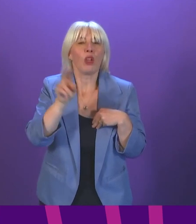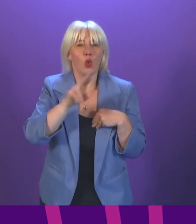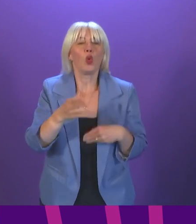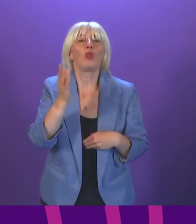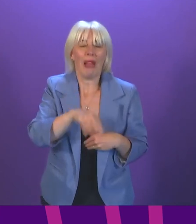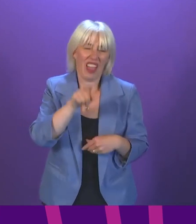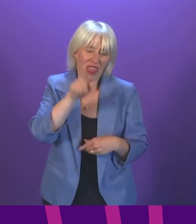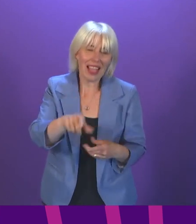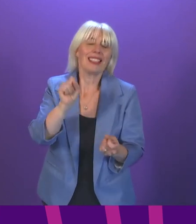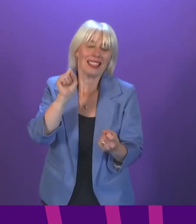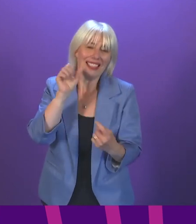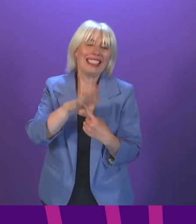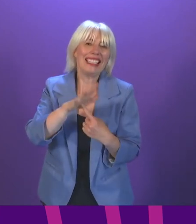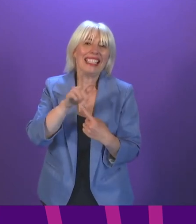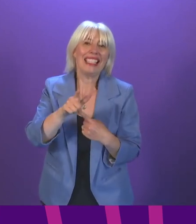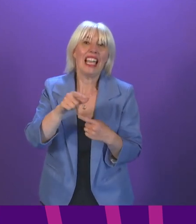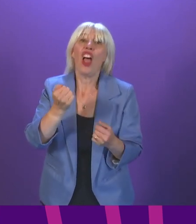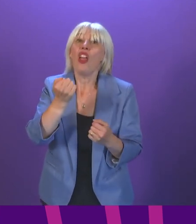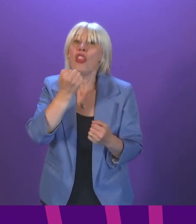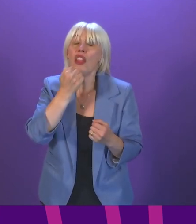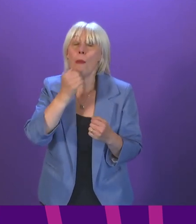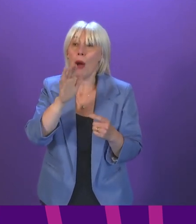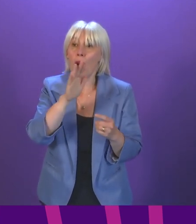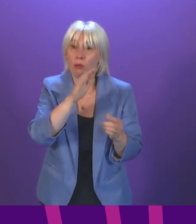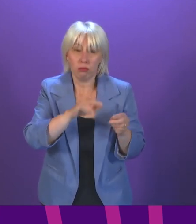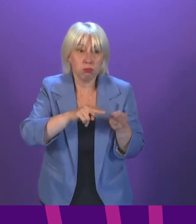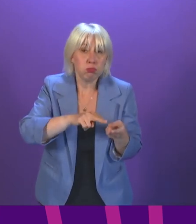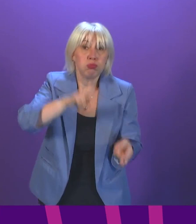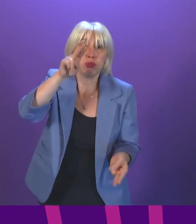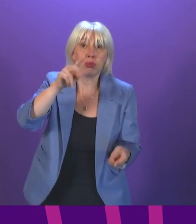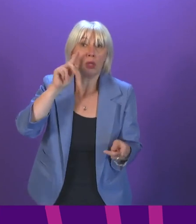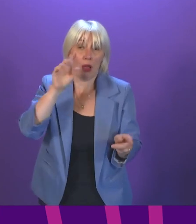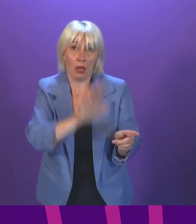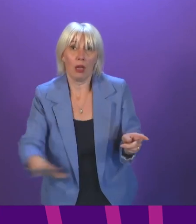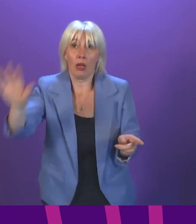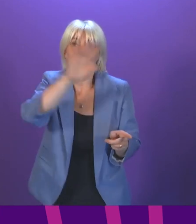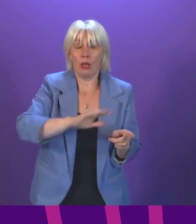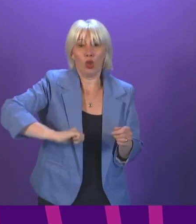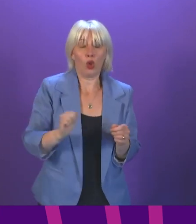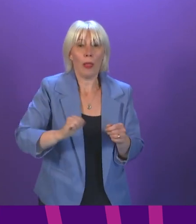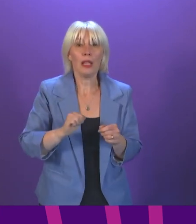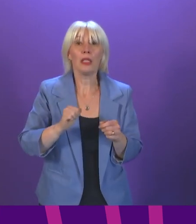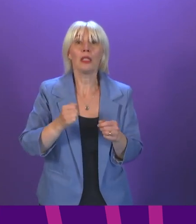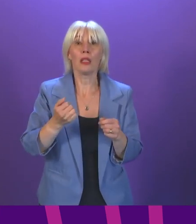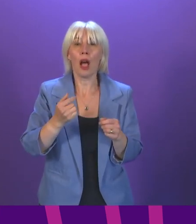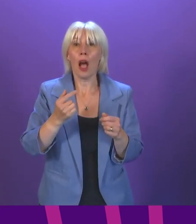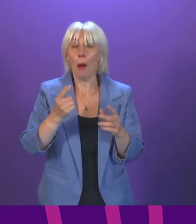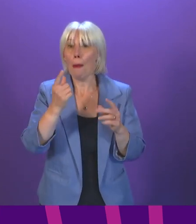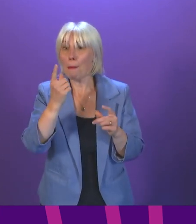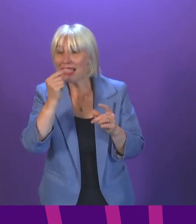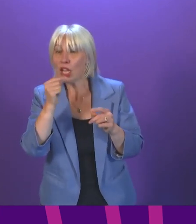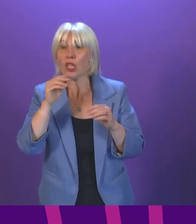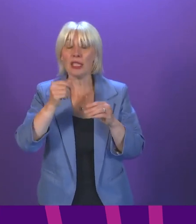point. The levels of infection across the country, albeit that we may be seeing some potential and very welcome signs of